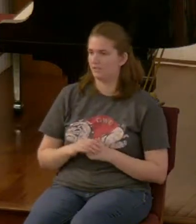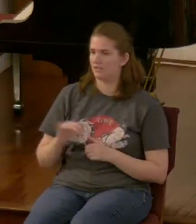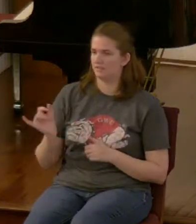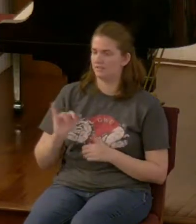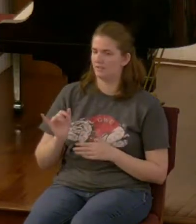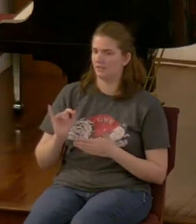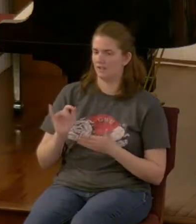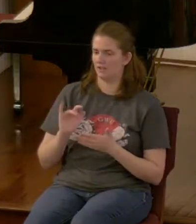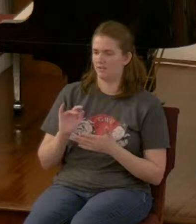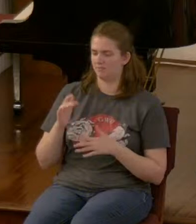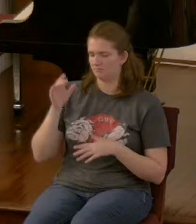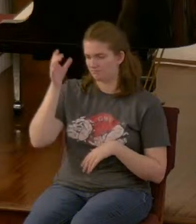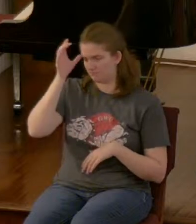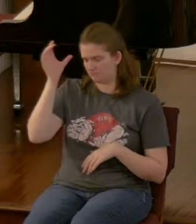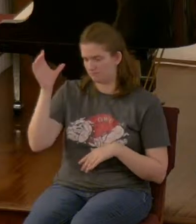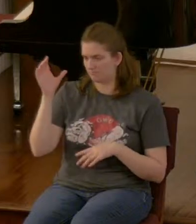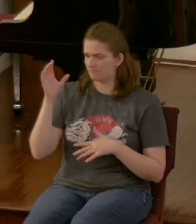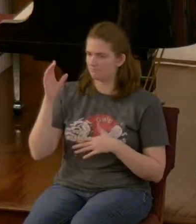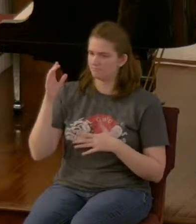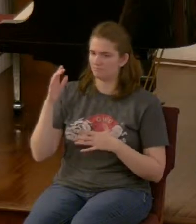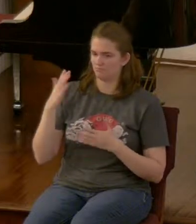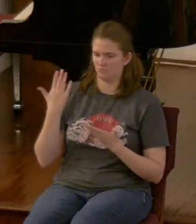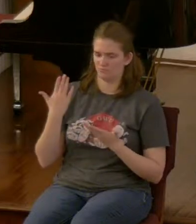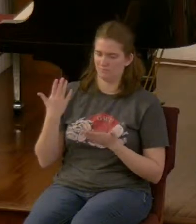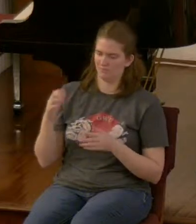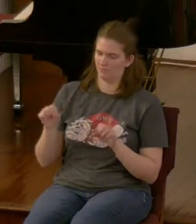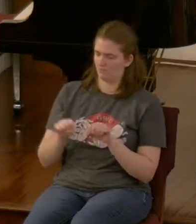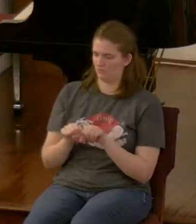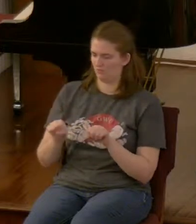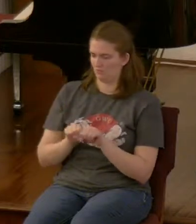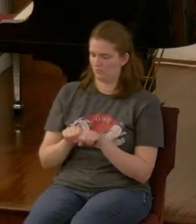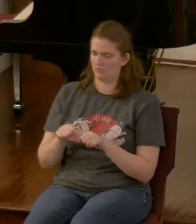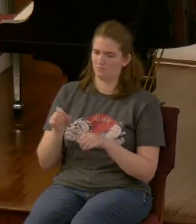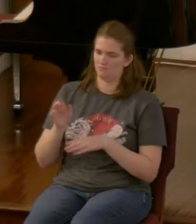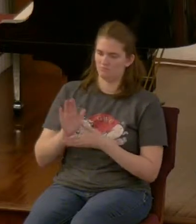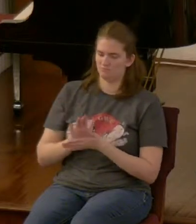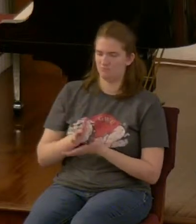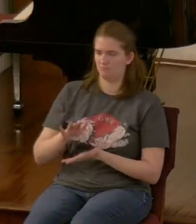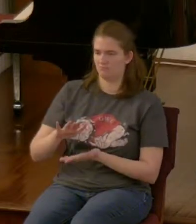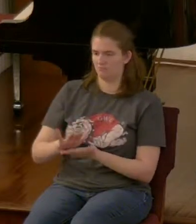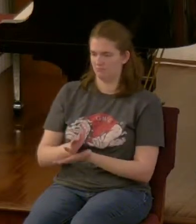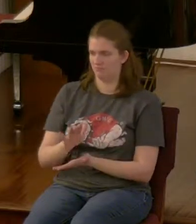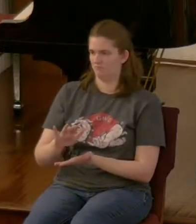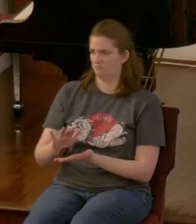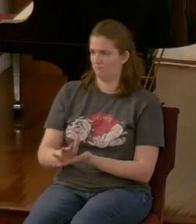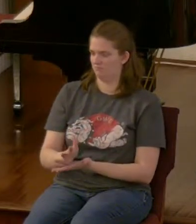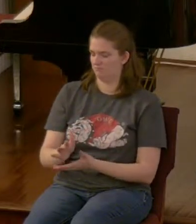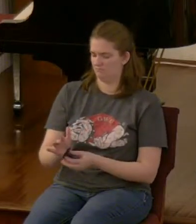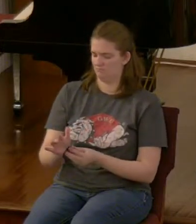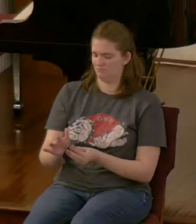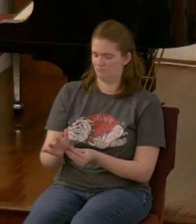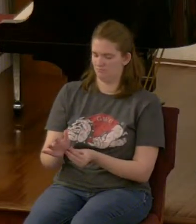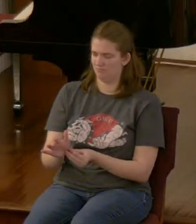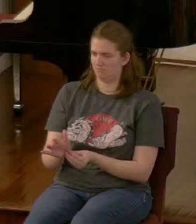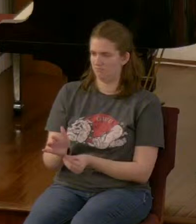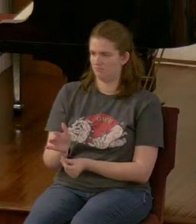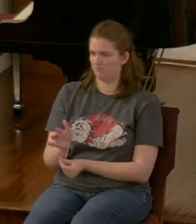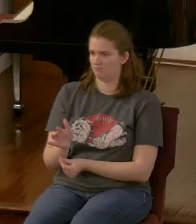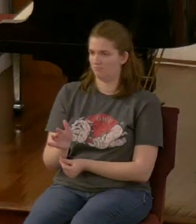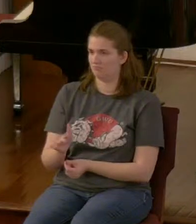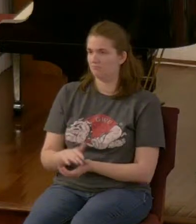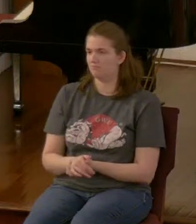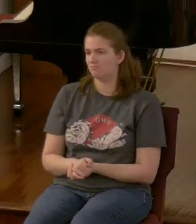it's that constant pressure that he's going to be applying to the saints of God that are here on earth